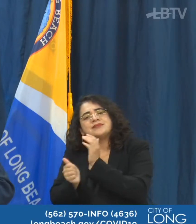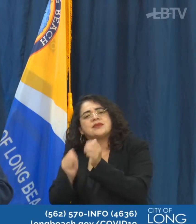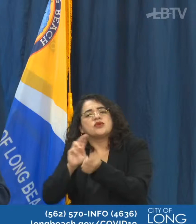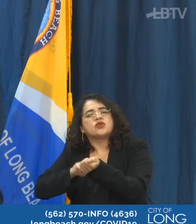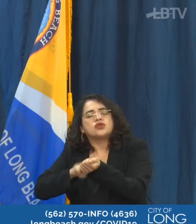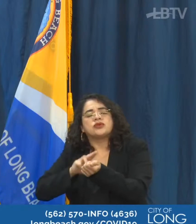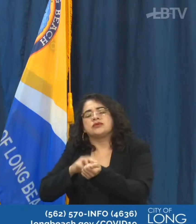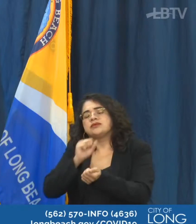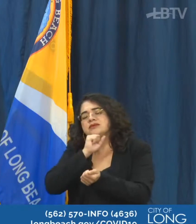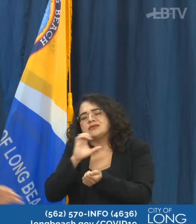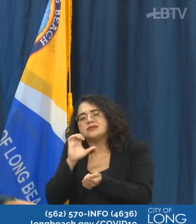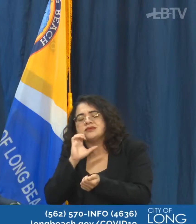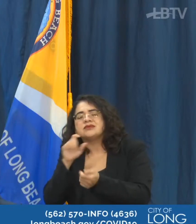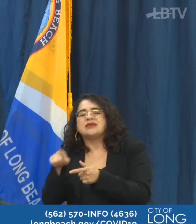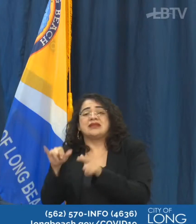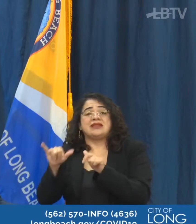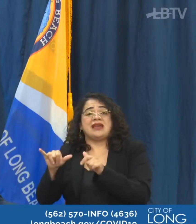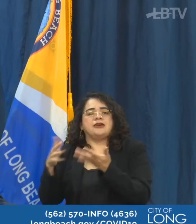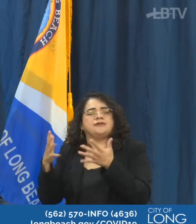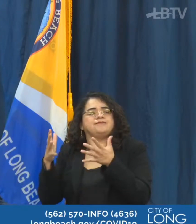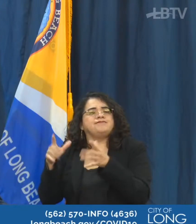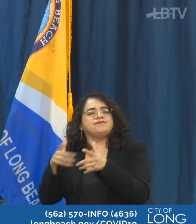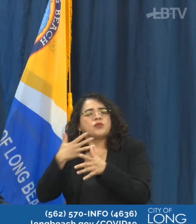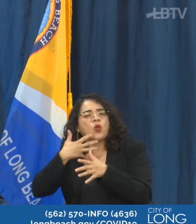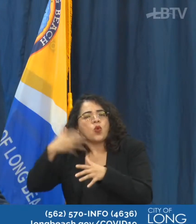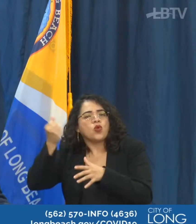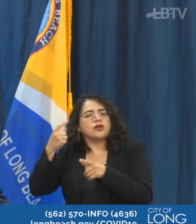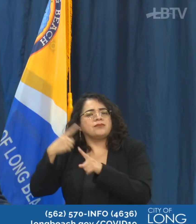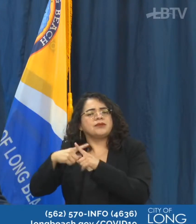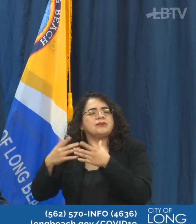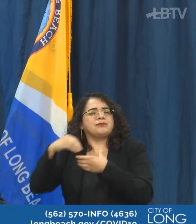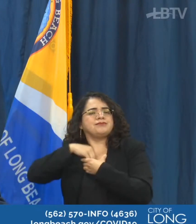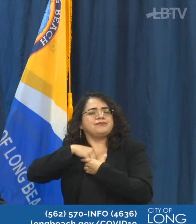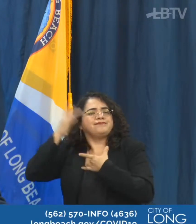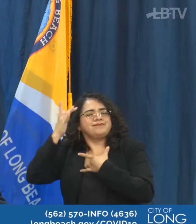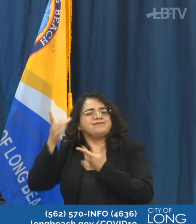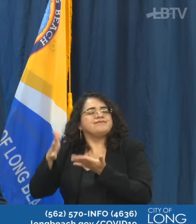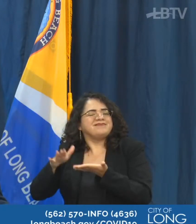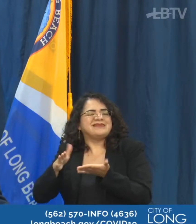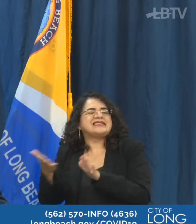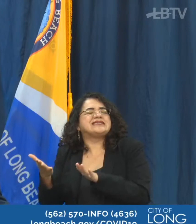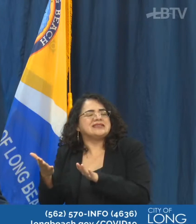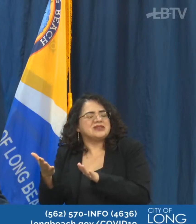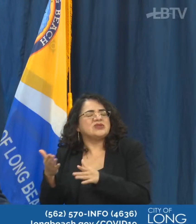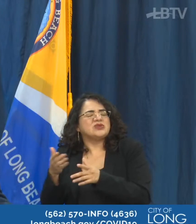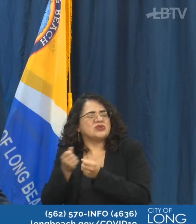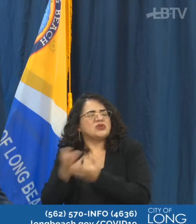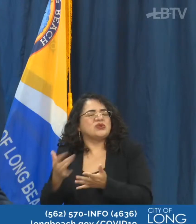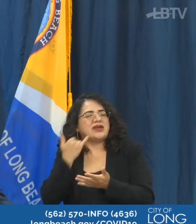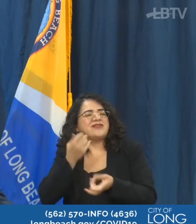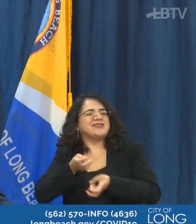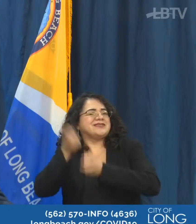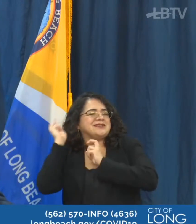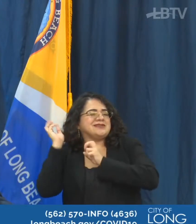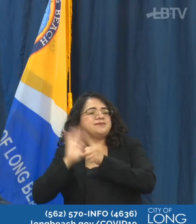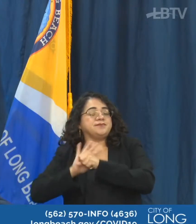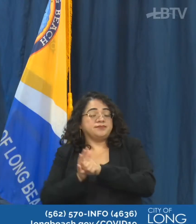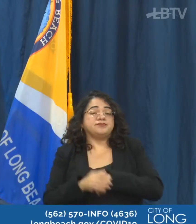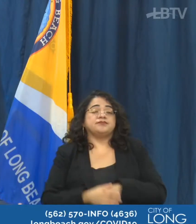So just briefly, I want to just give you a snapshot before I talk about kind of what's reopening next in the process.